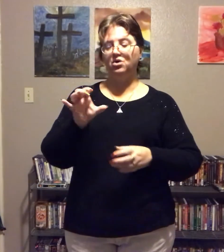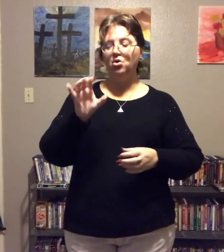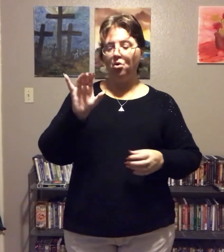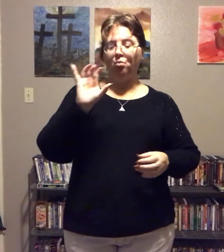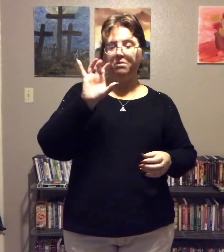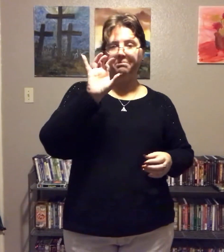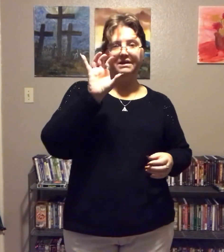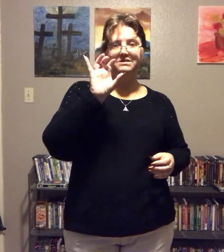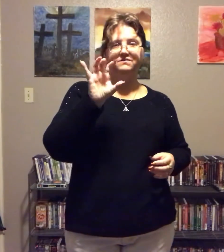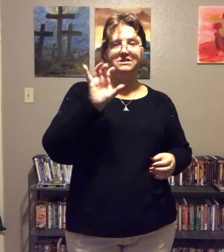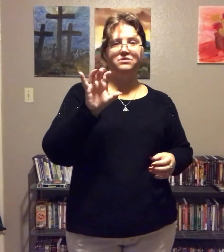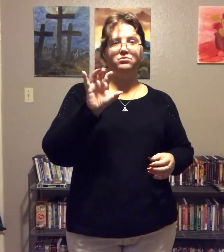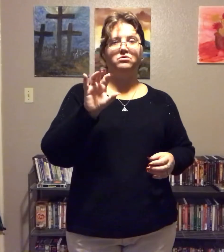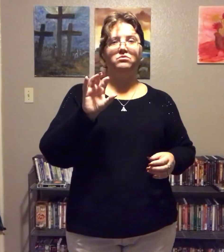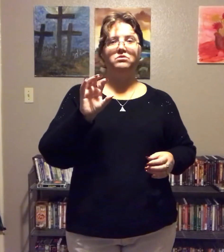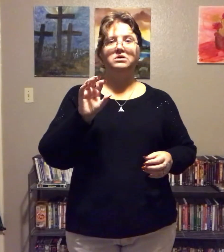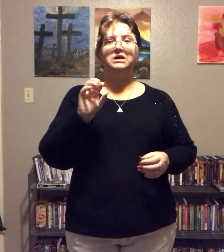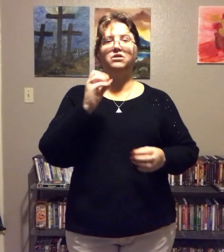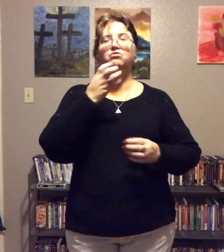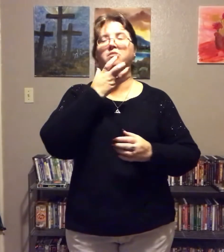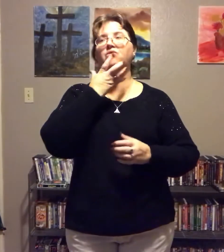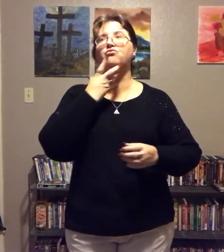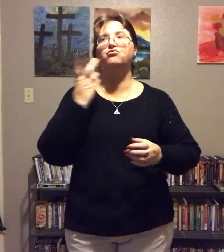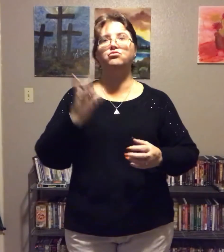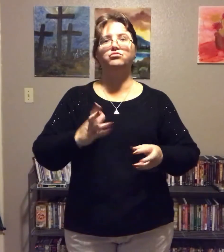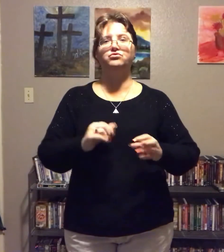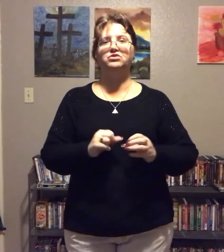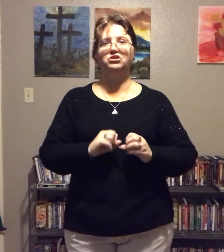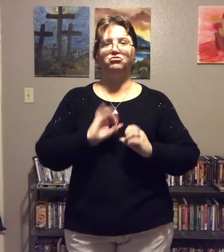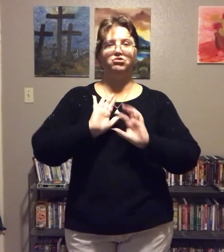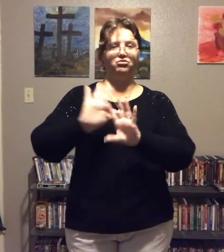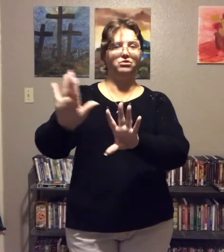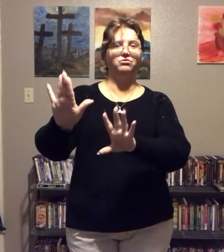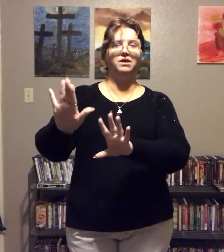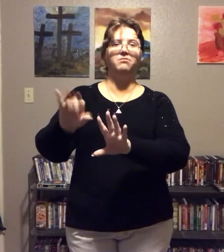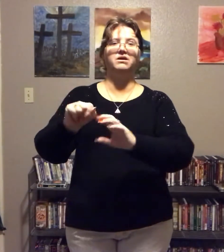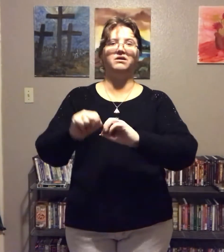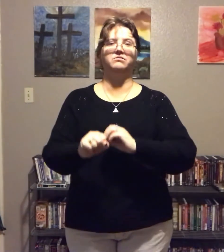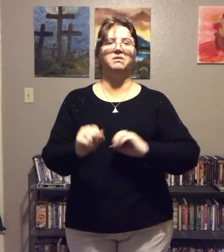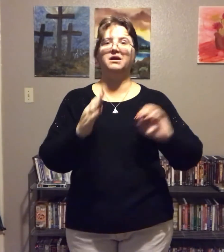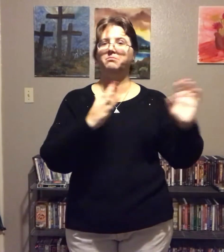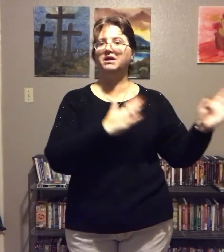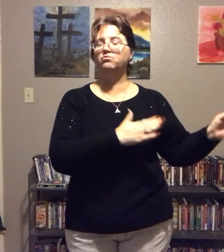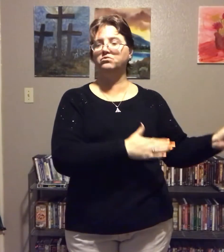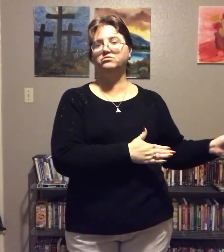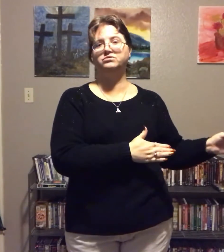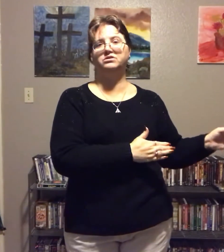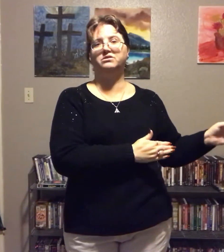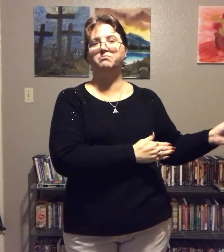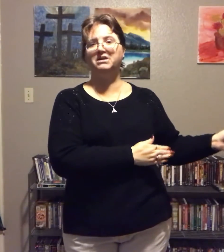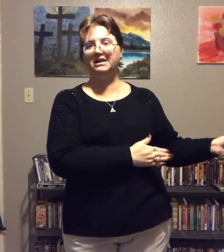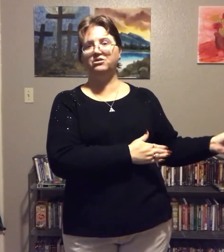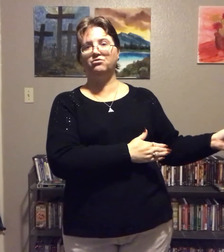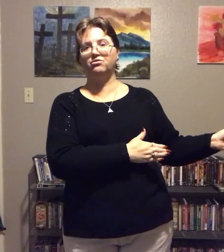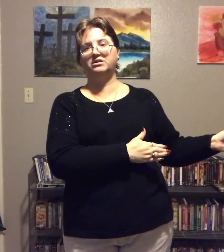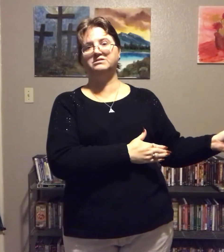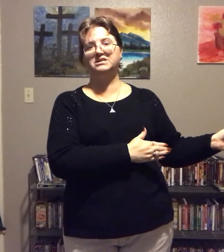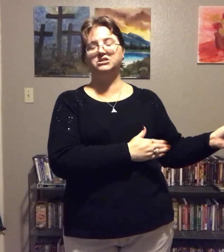one piece of a dinner roll. And your mouth drools. And you turn it away. Because man-made rules on the plan. Your arm says